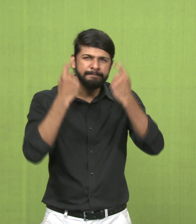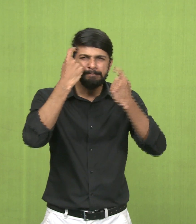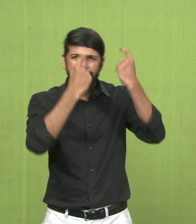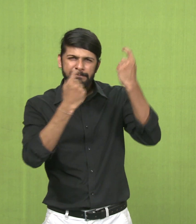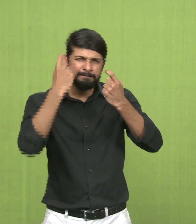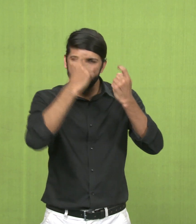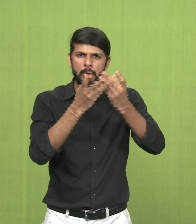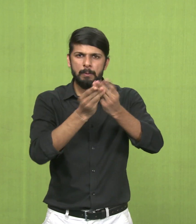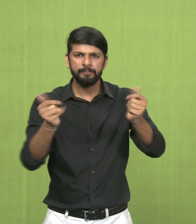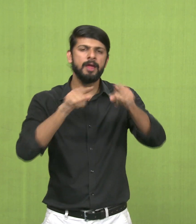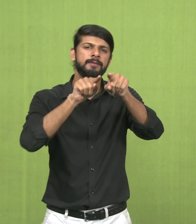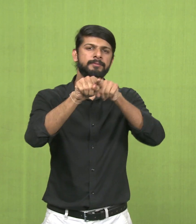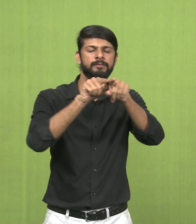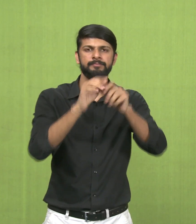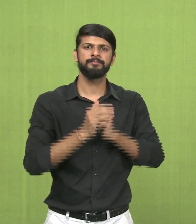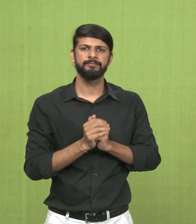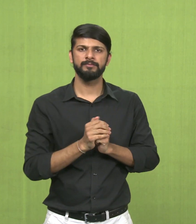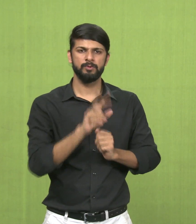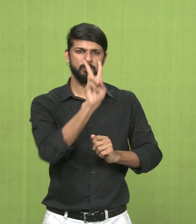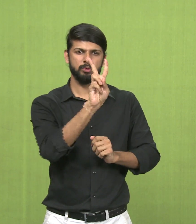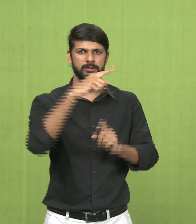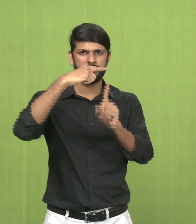Decode is to figure out or solve.